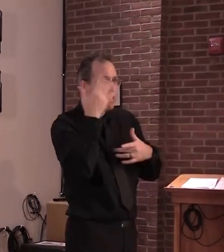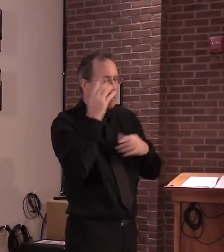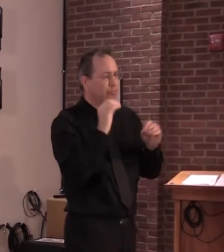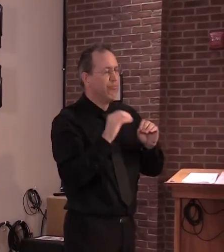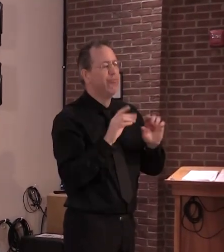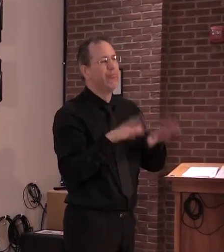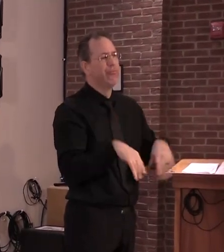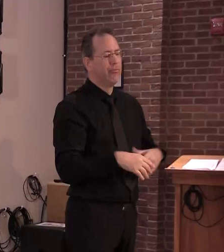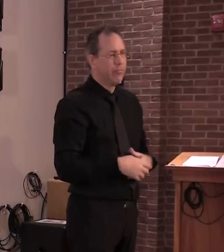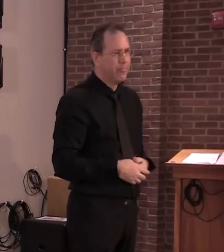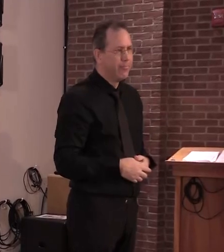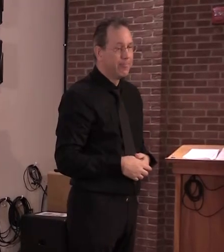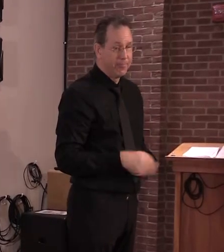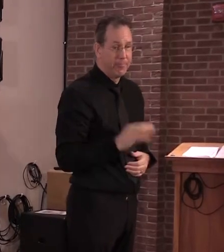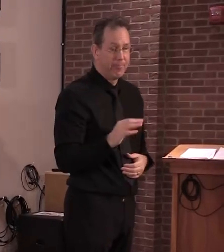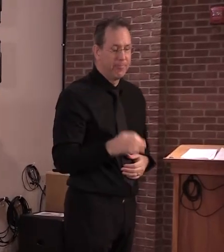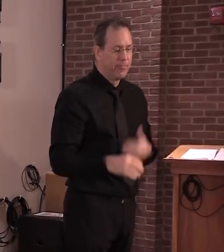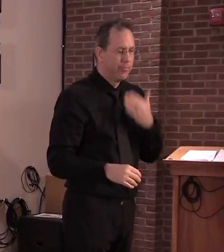Brittany, Local 22.